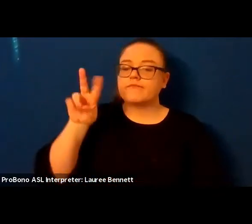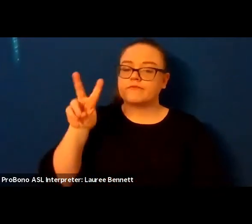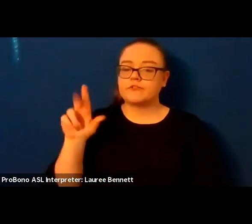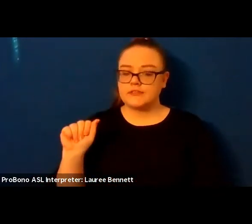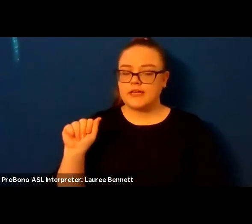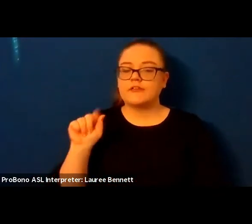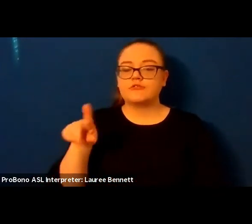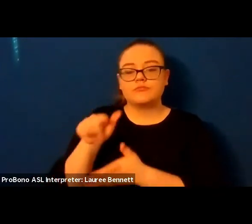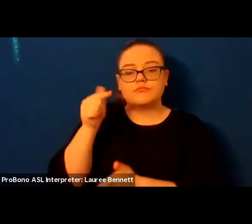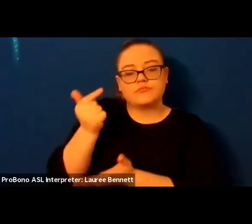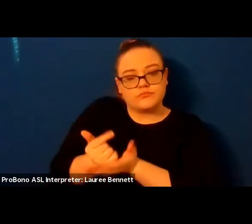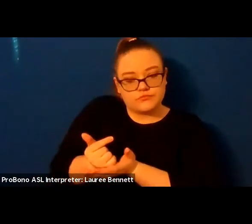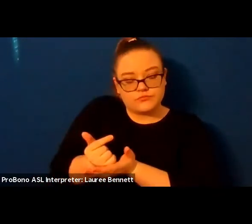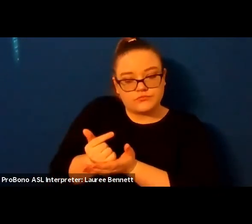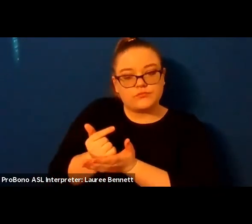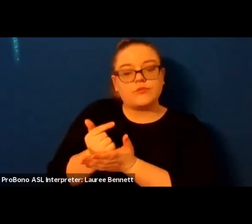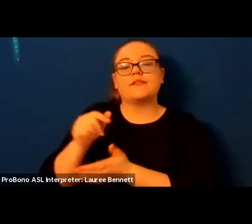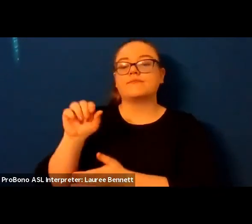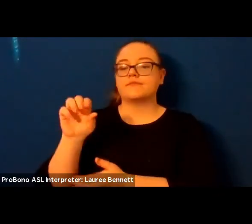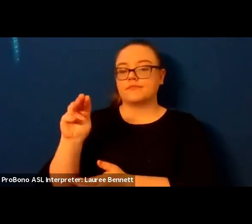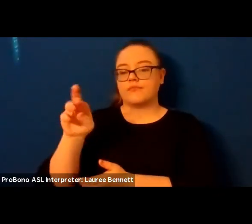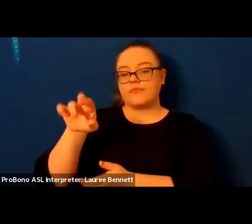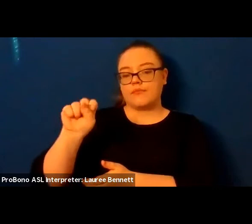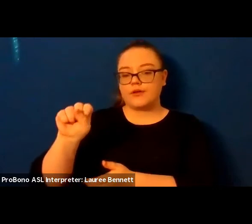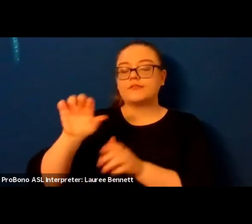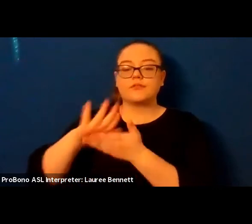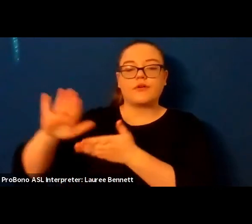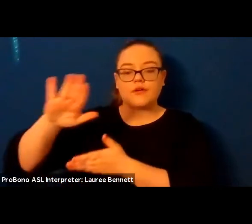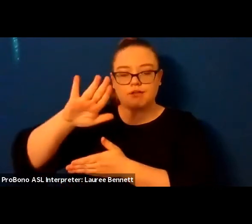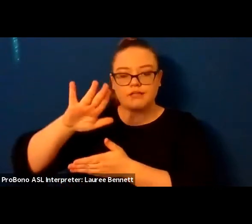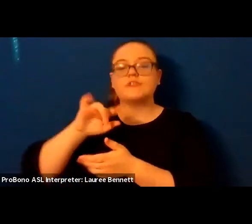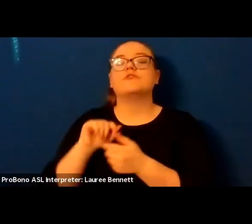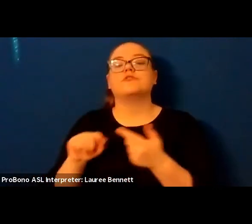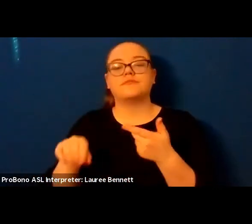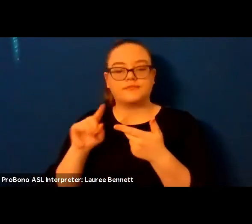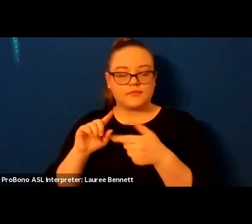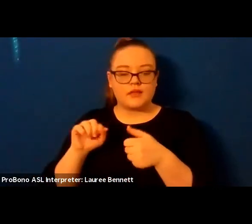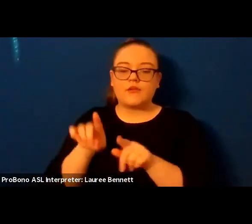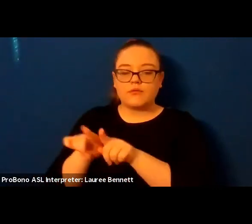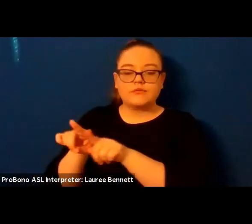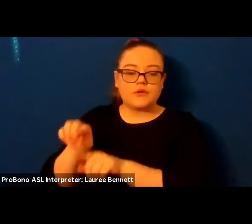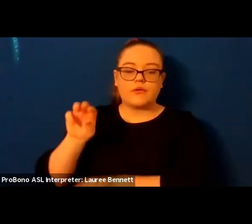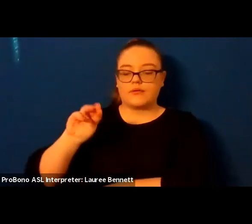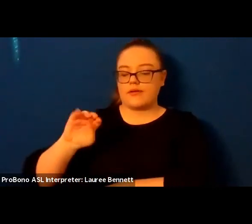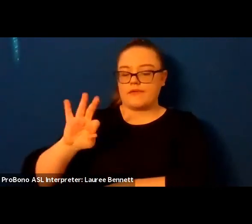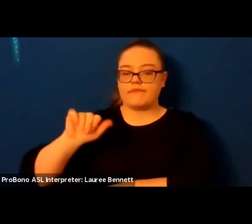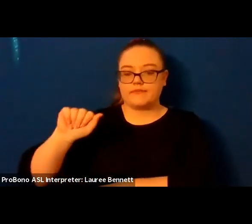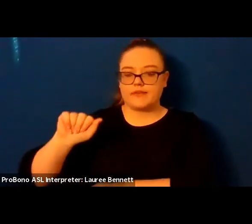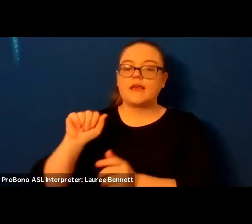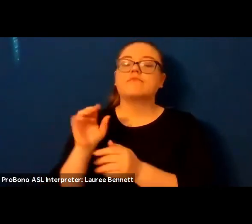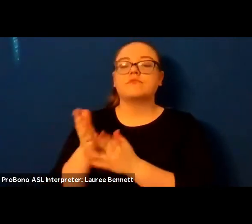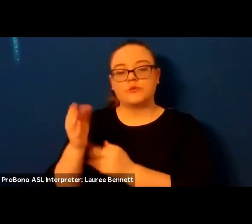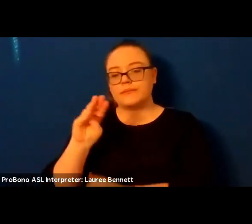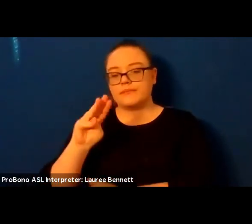of bard college at simon's rock stanford university and the university of mississippi where she received her mfa she lives in gambier